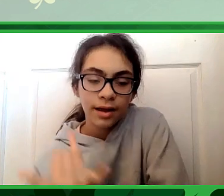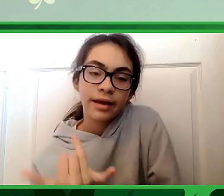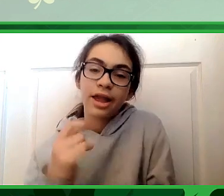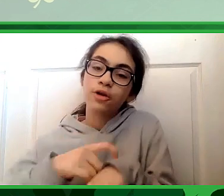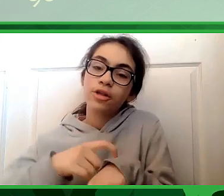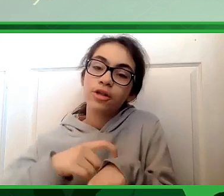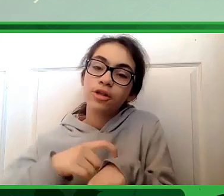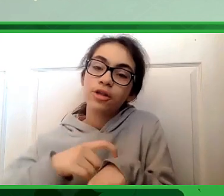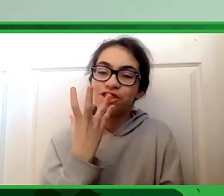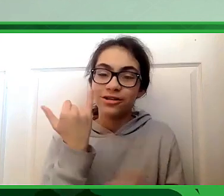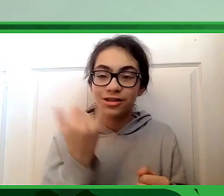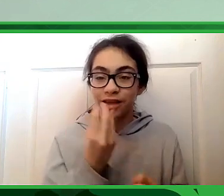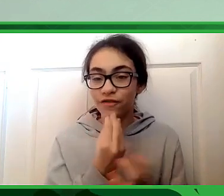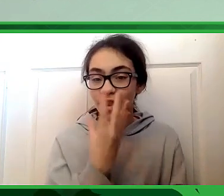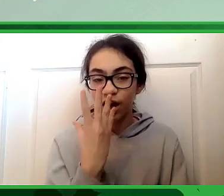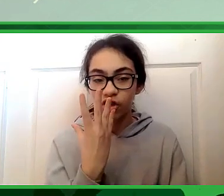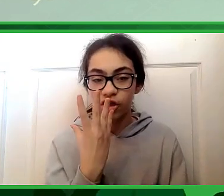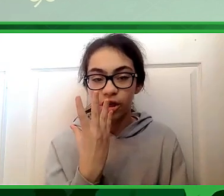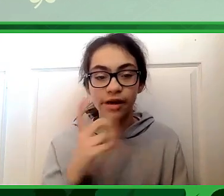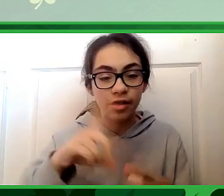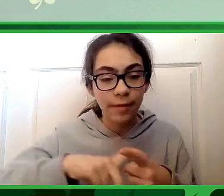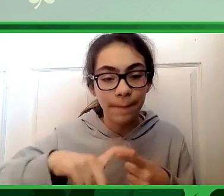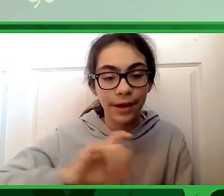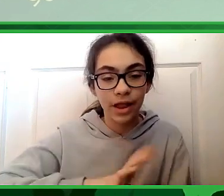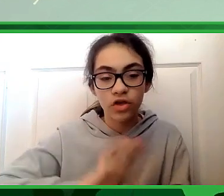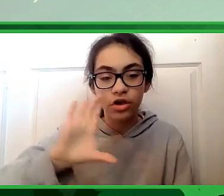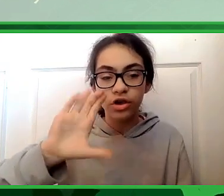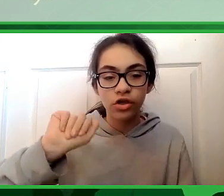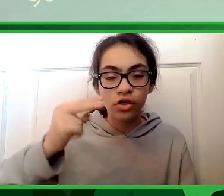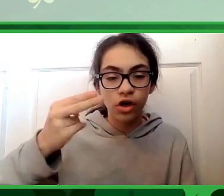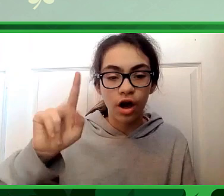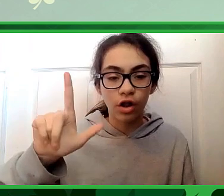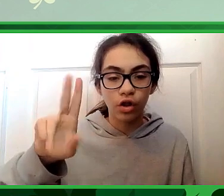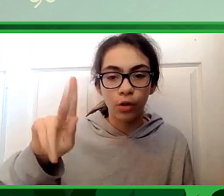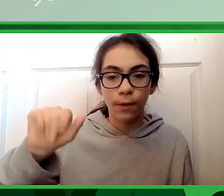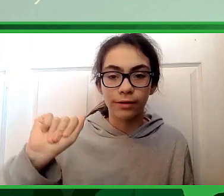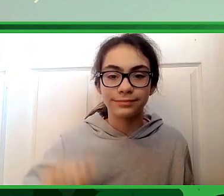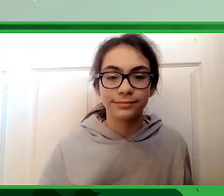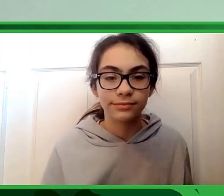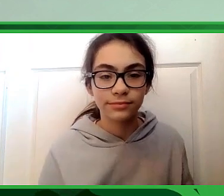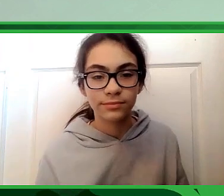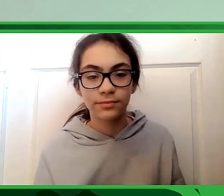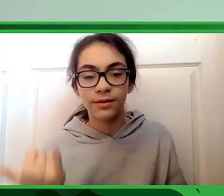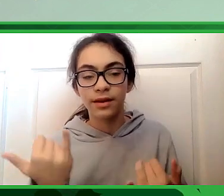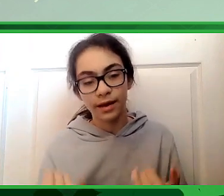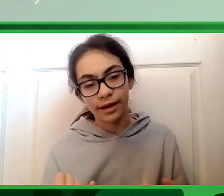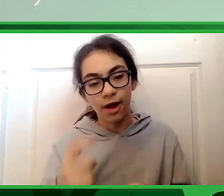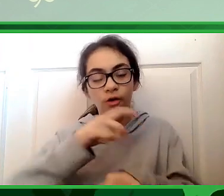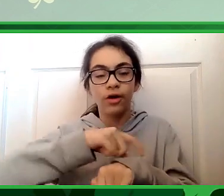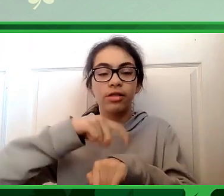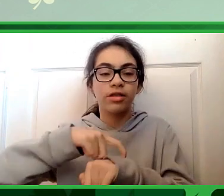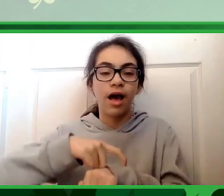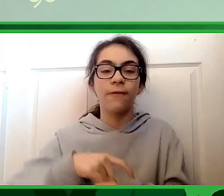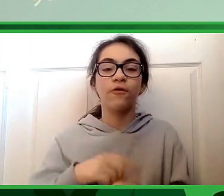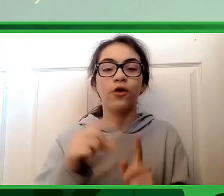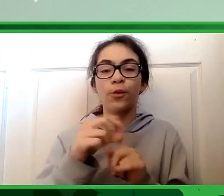And now it's lunch. Today for lunch is being a Jewish child, Lupa. And now